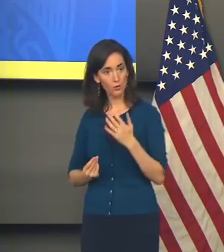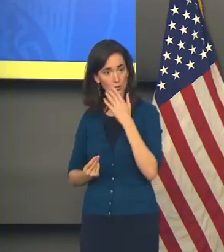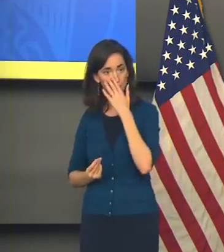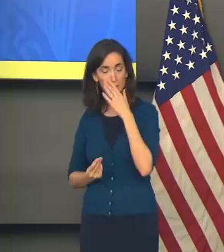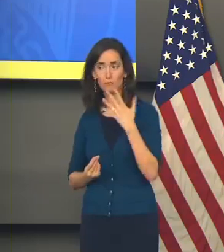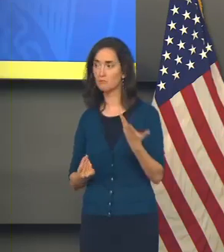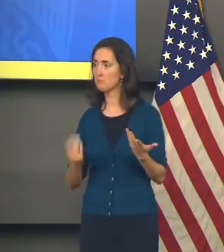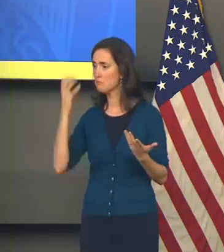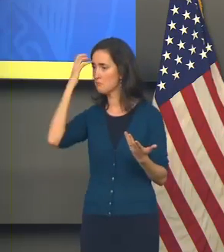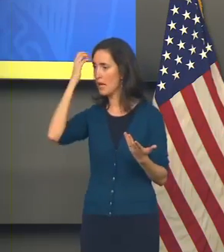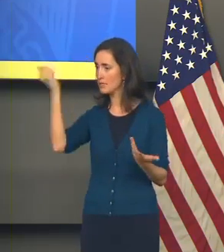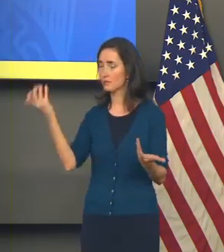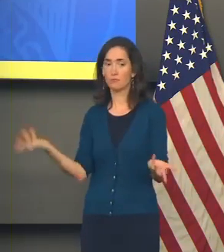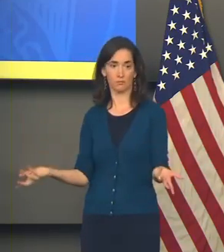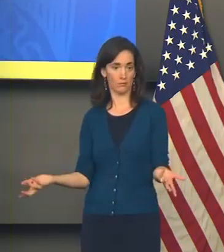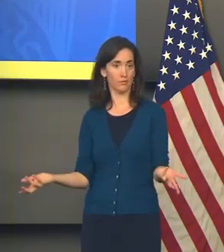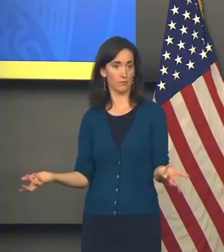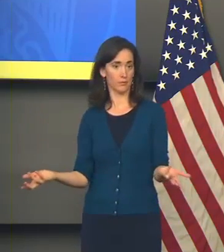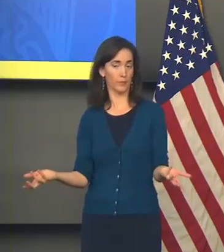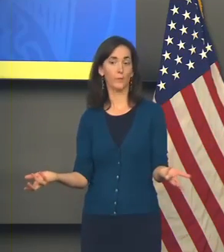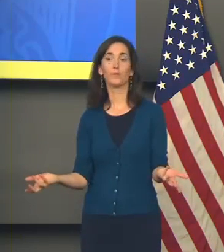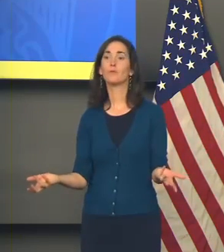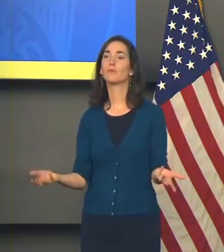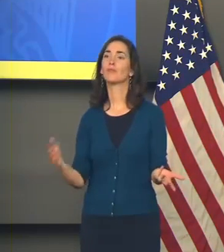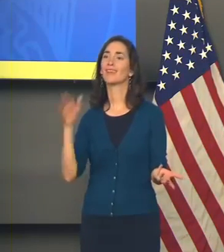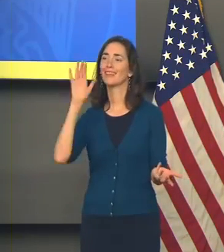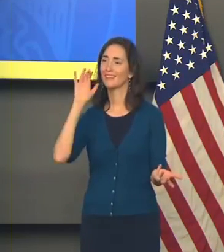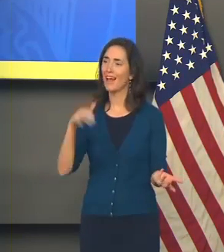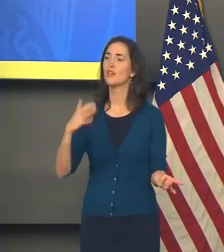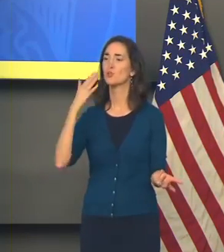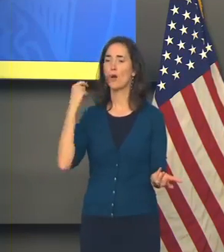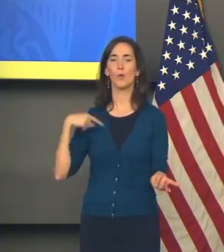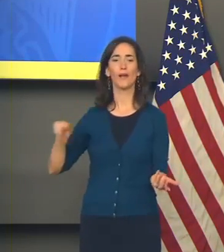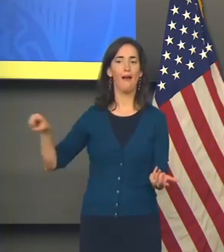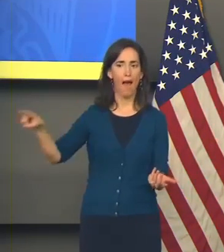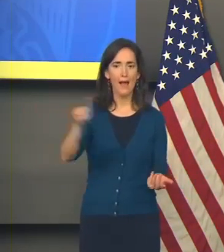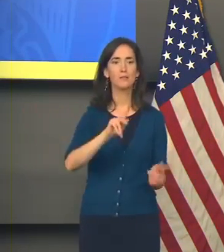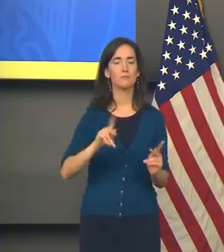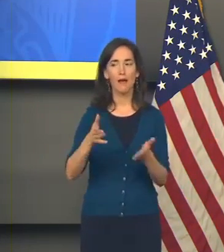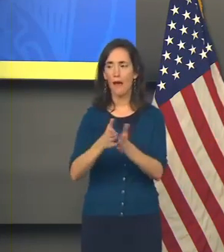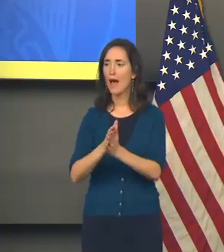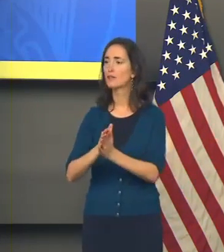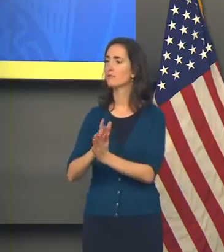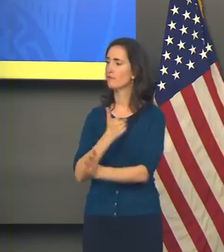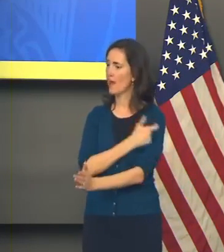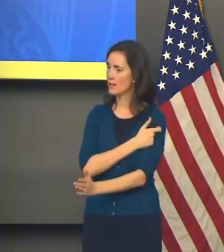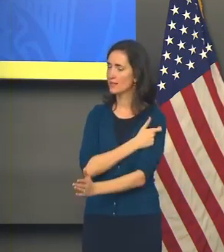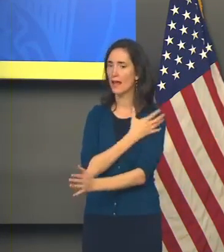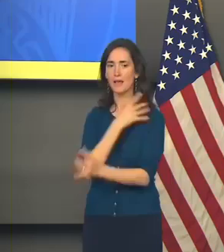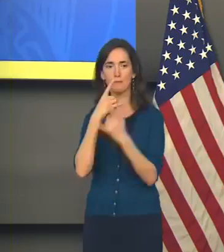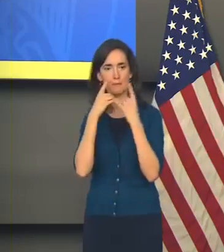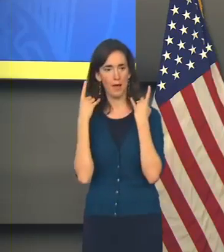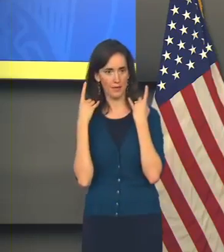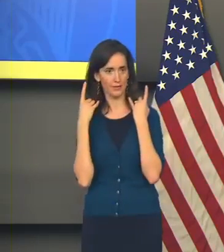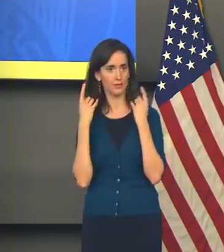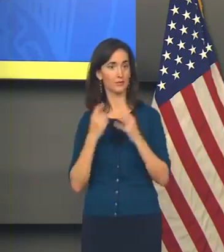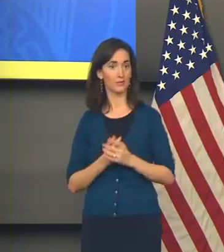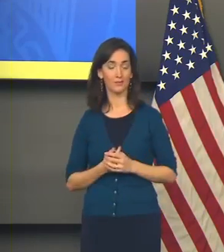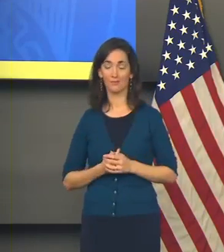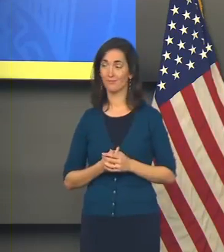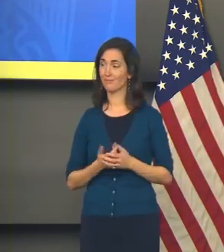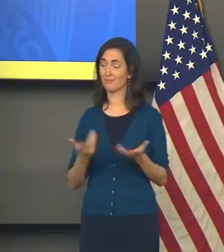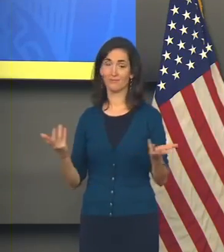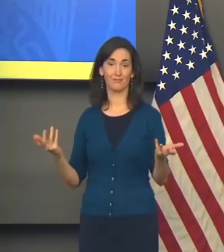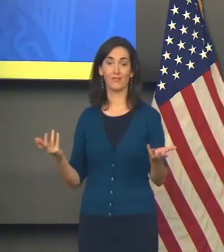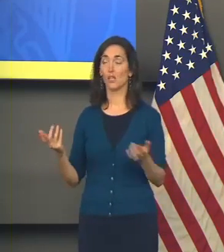makes sense. And so that's what we're asking people to do. And we're just going to tell the truth